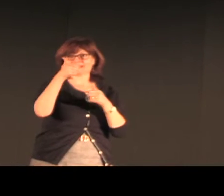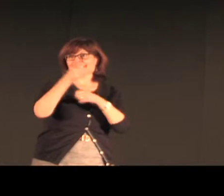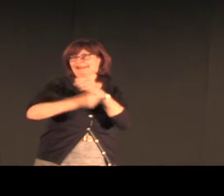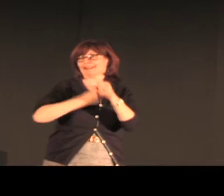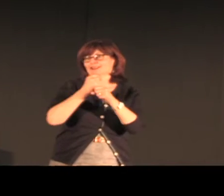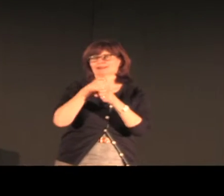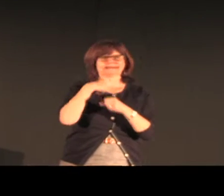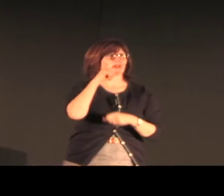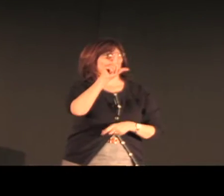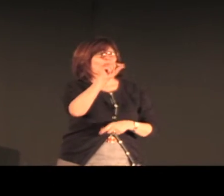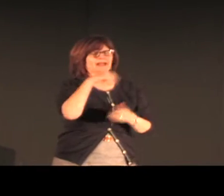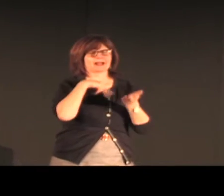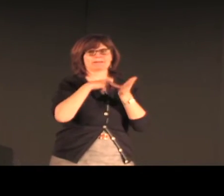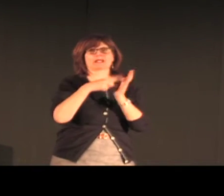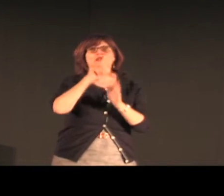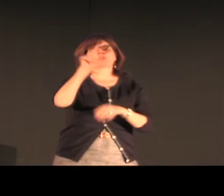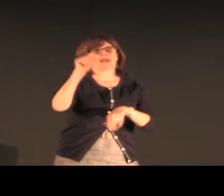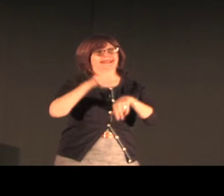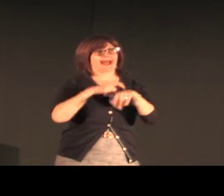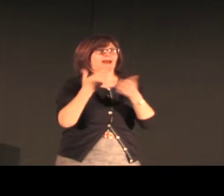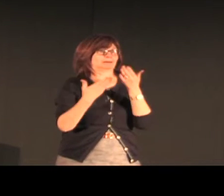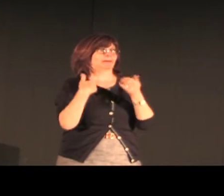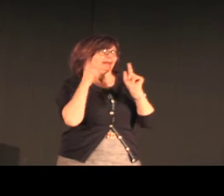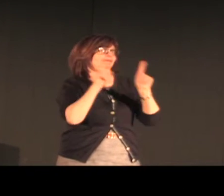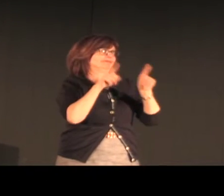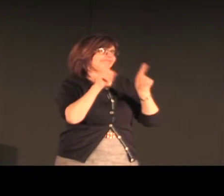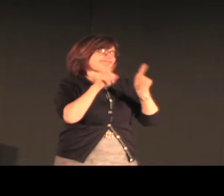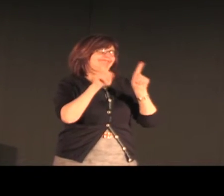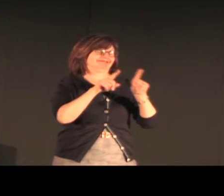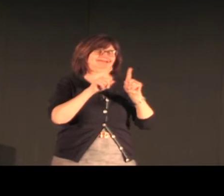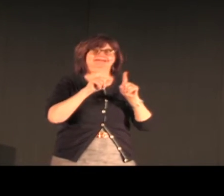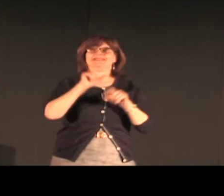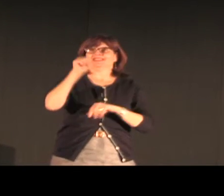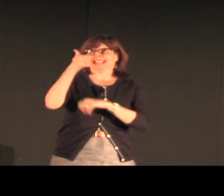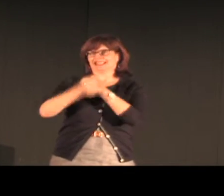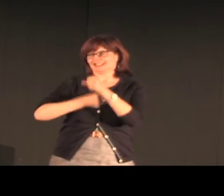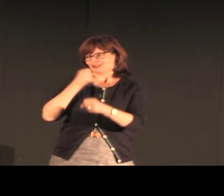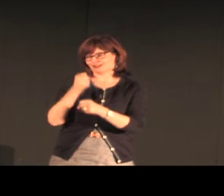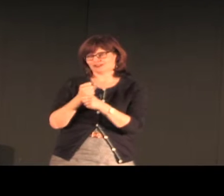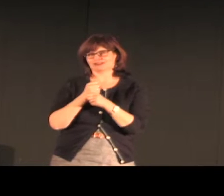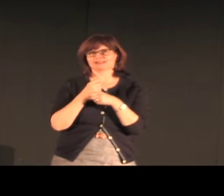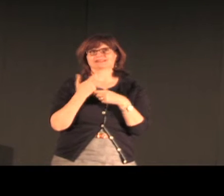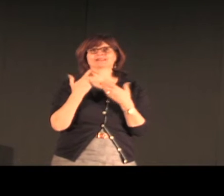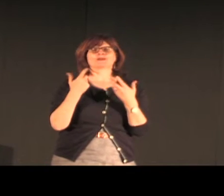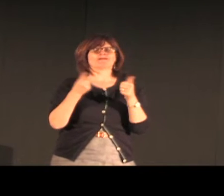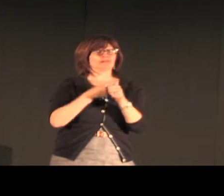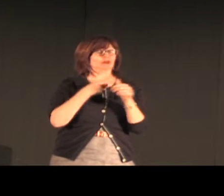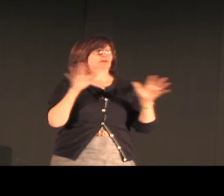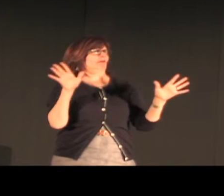village twice a year for the last 10 years. So I've been, I guess, about 20 times over the last 10 years.